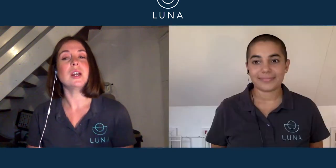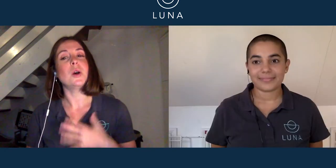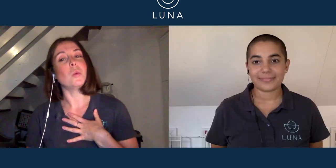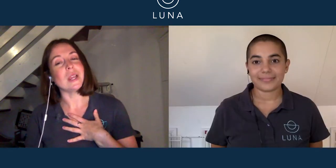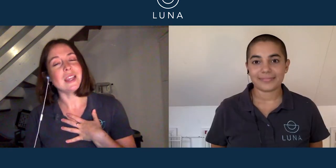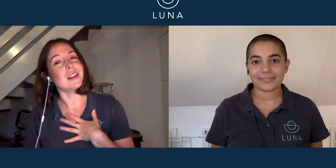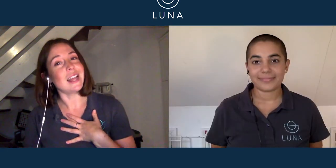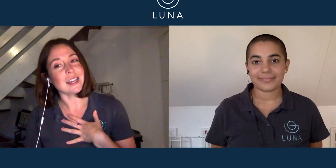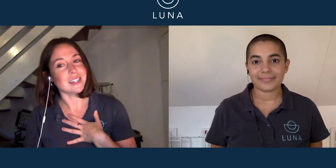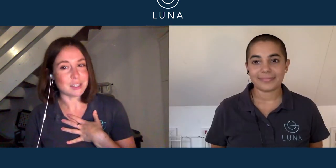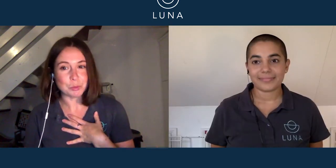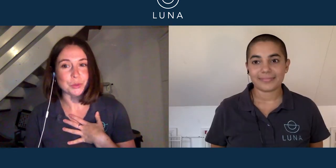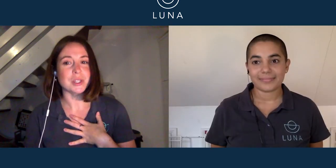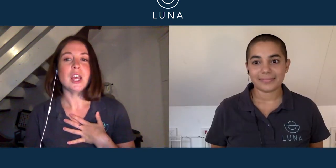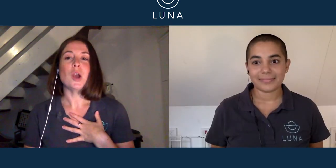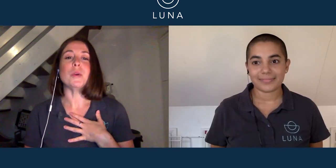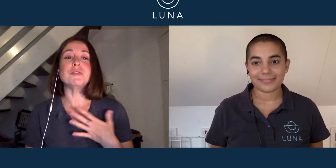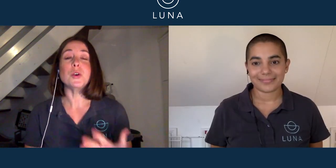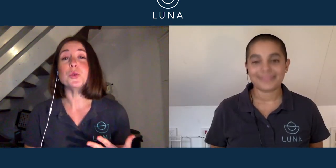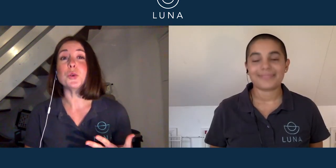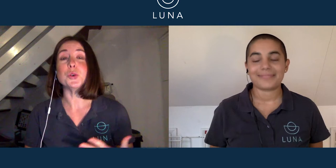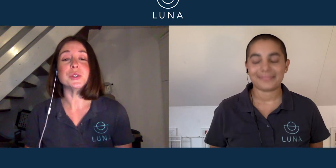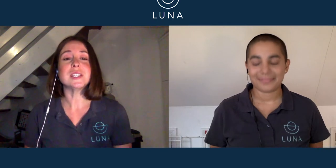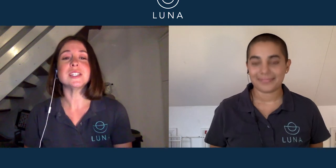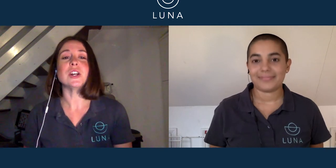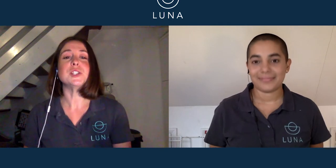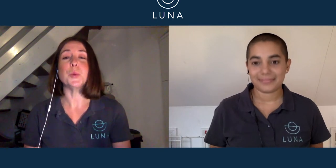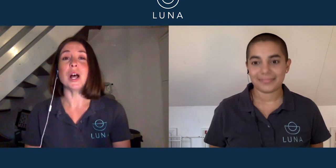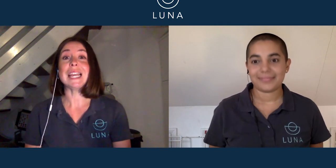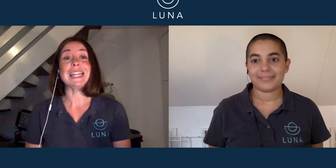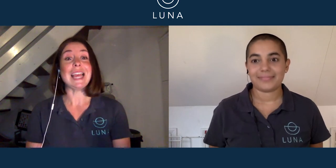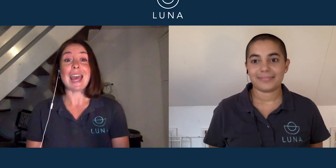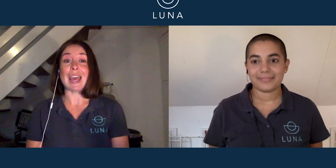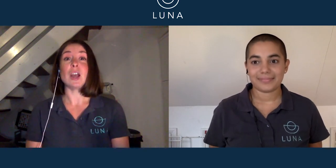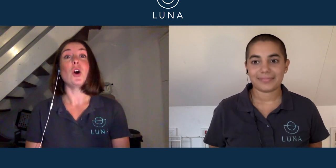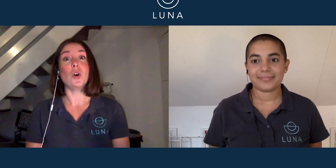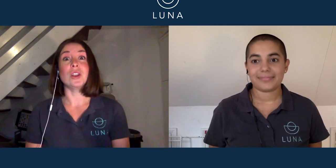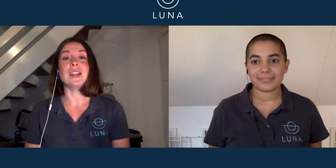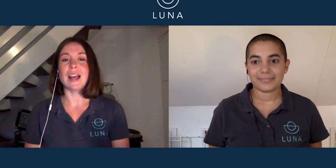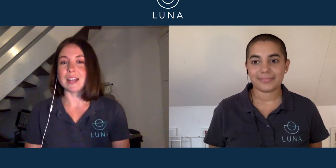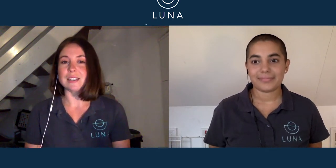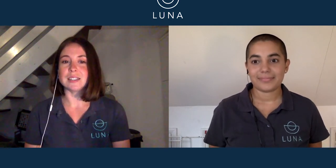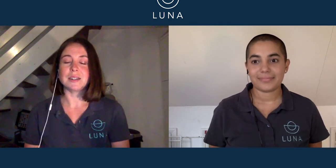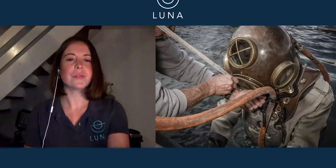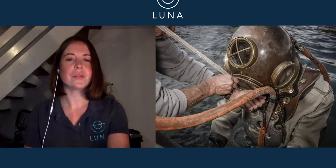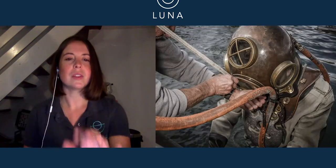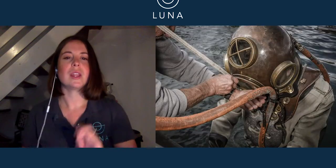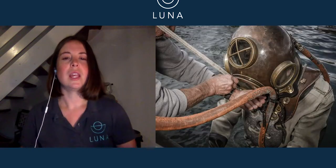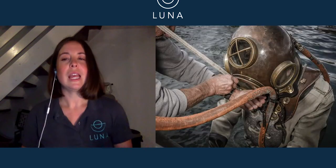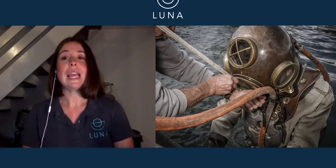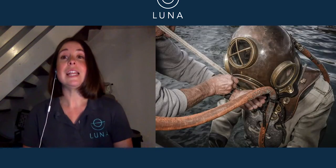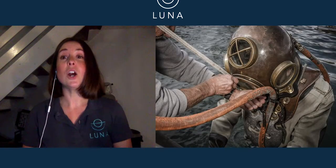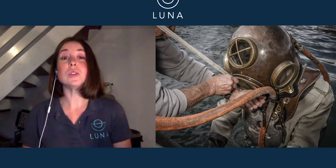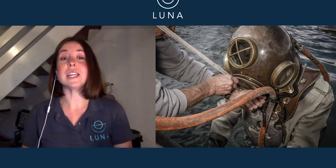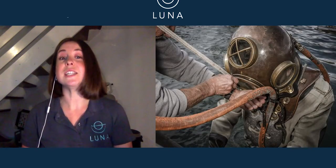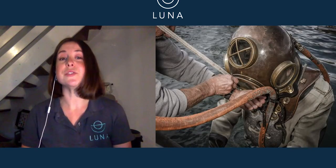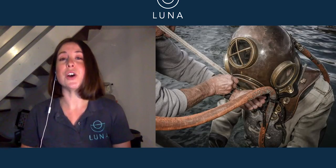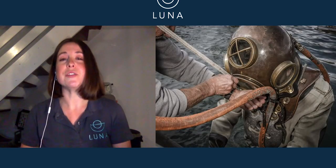we are land animals with vocal cords designed to work in the air on land. In the old days of diving,